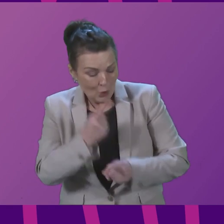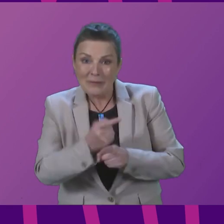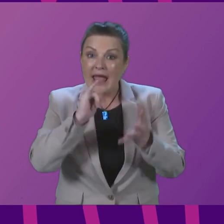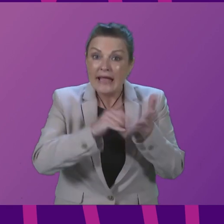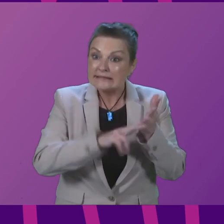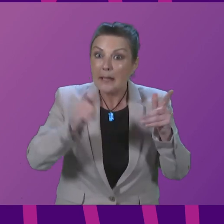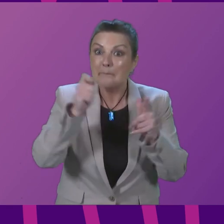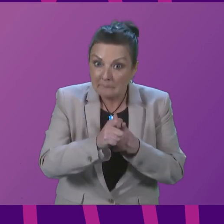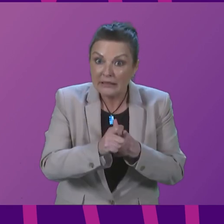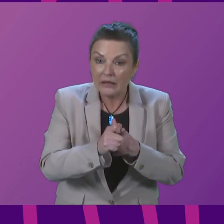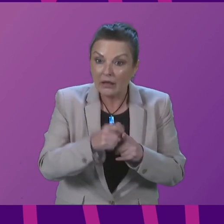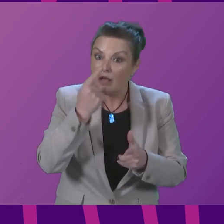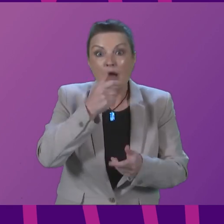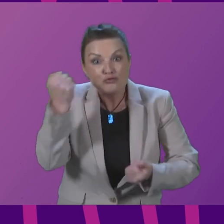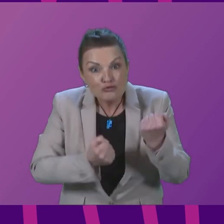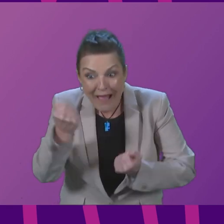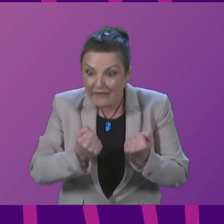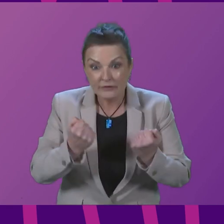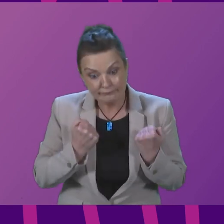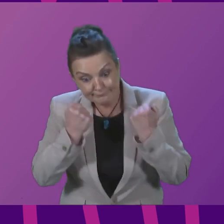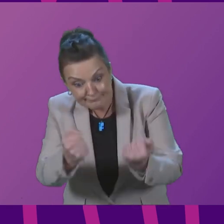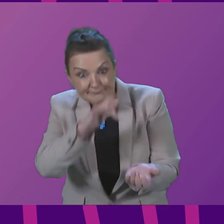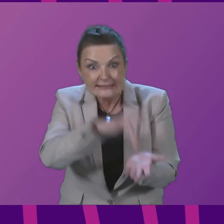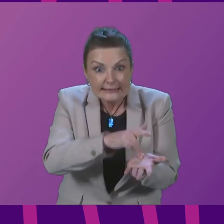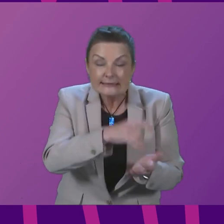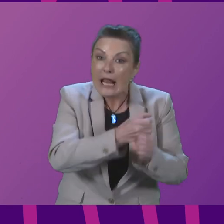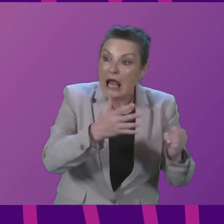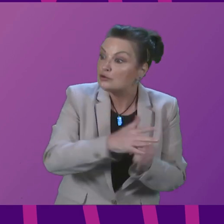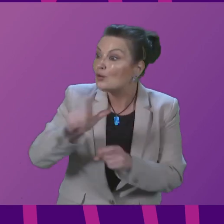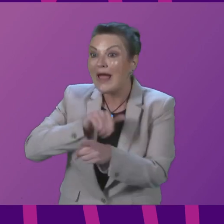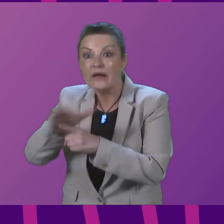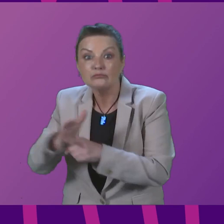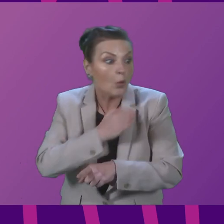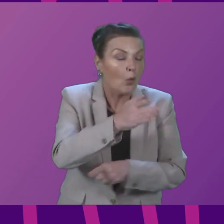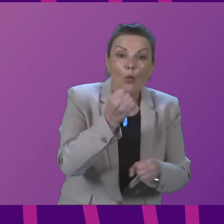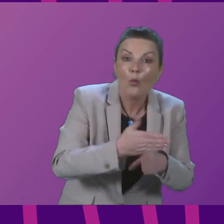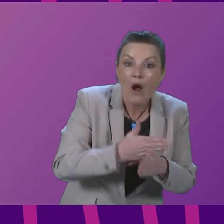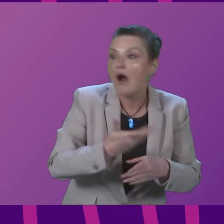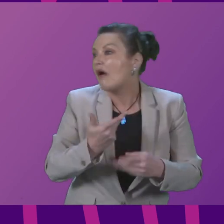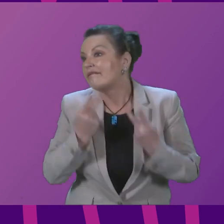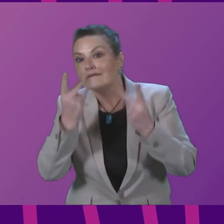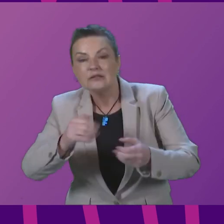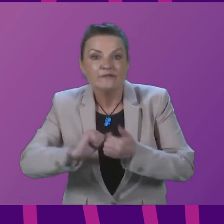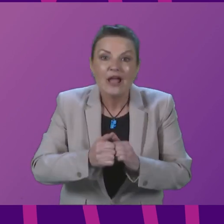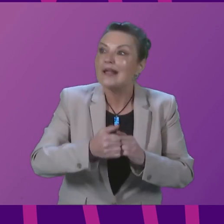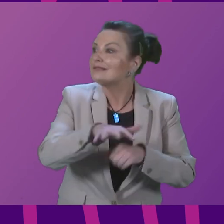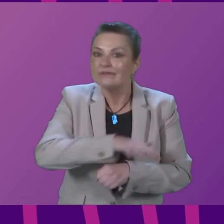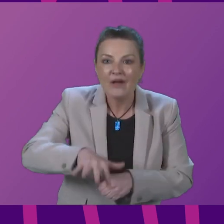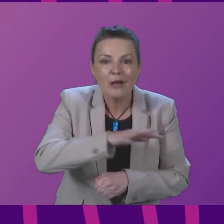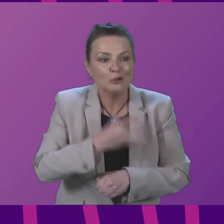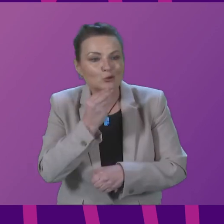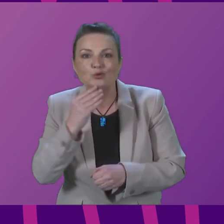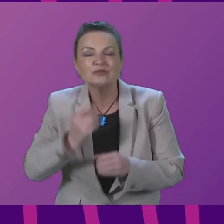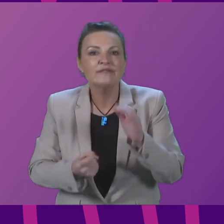raising the cost of driving cars in cities that people rely on to get to work, to visit friends and family, to use